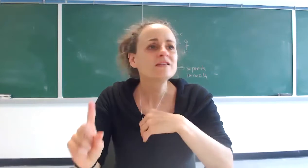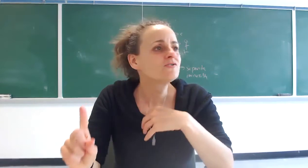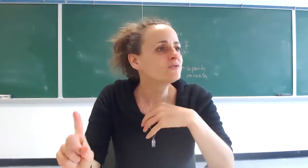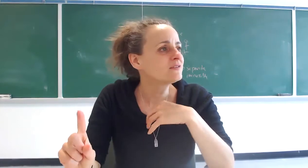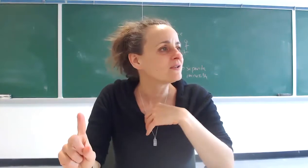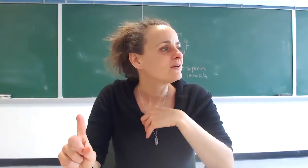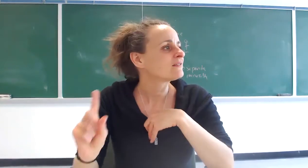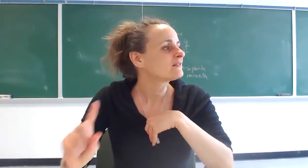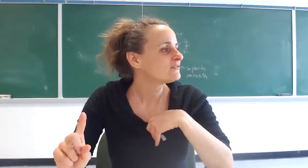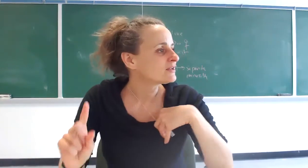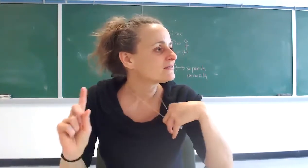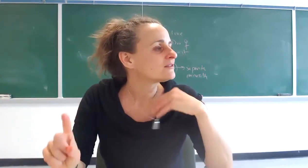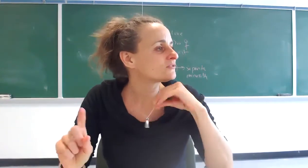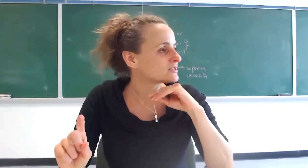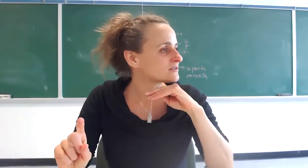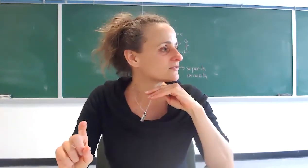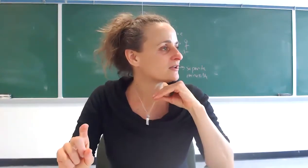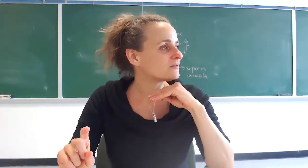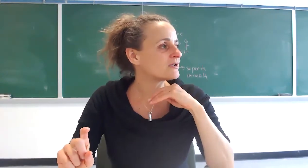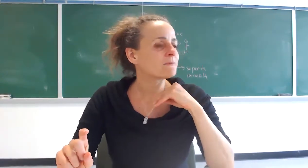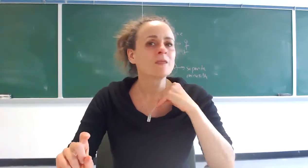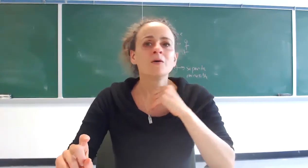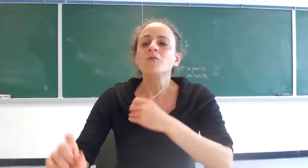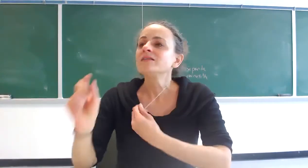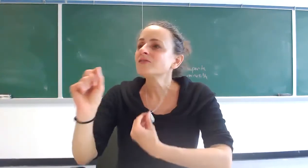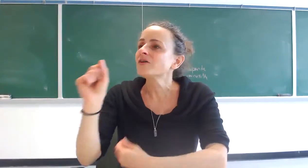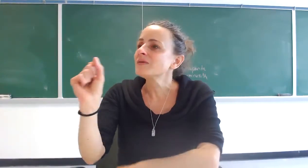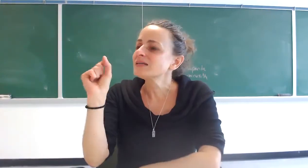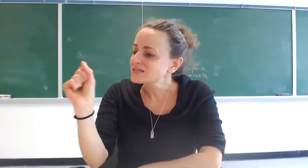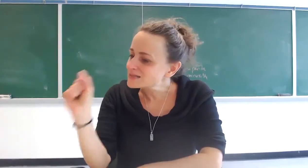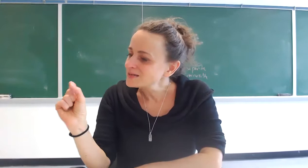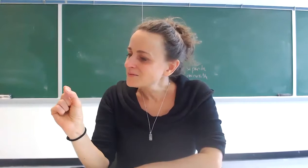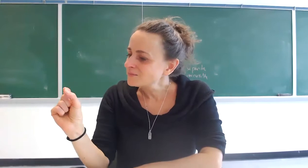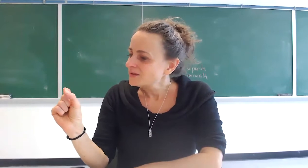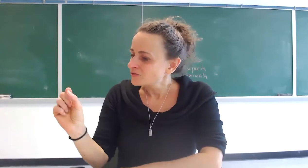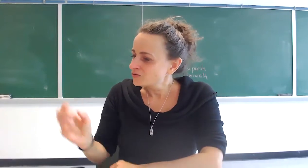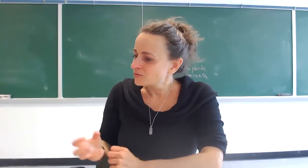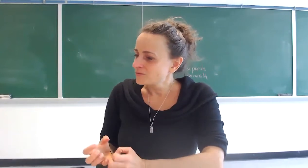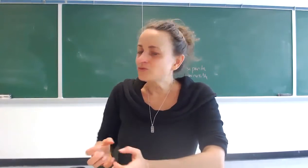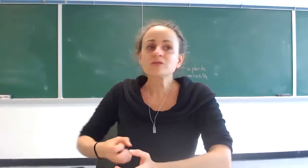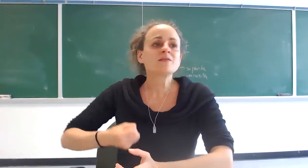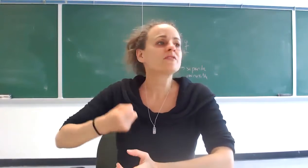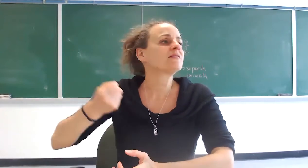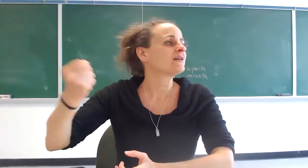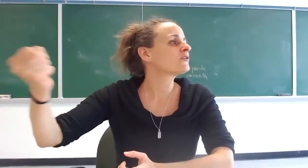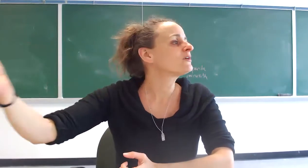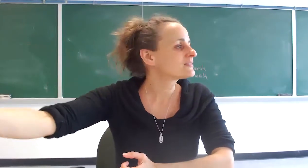did you see says levinas the trace of god right what does somebody see to do something that crazy